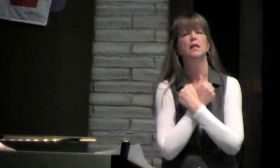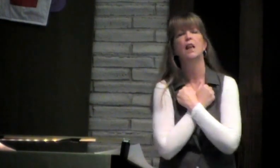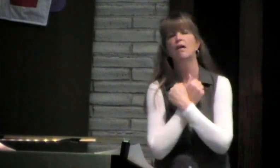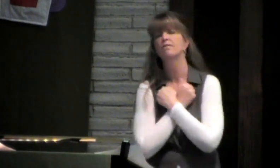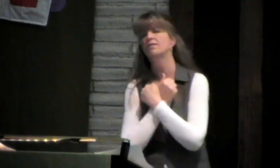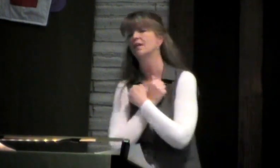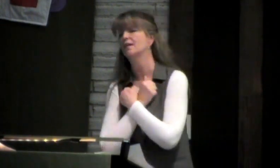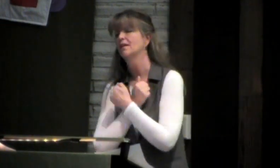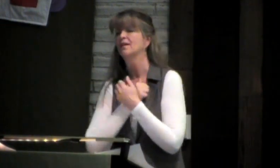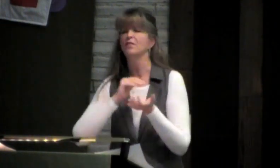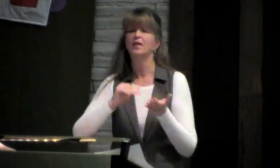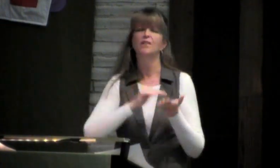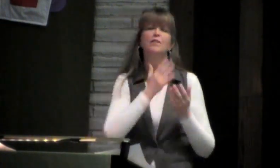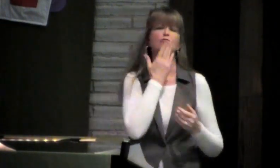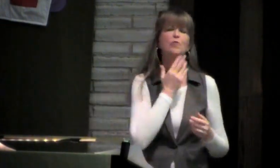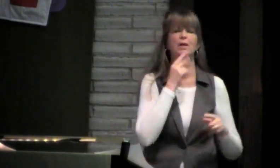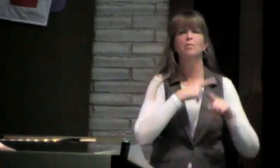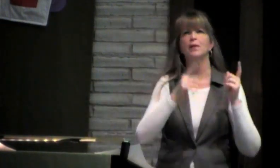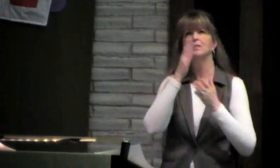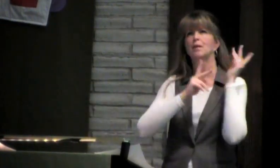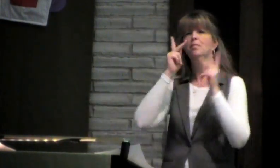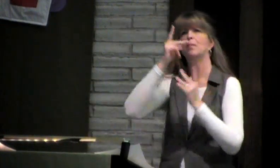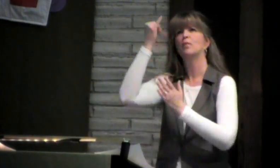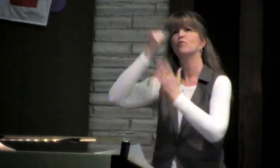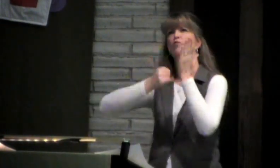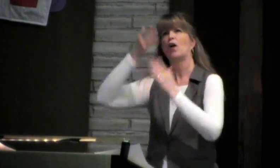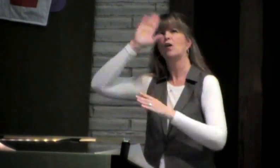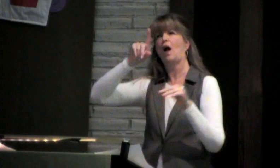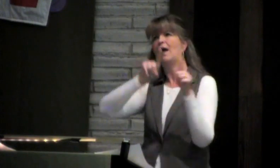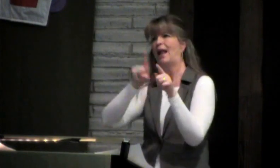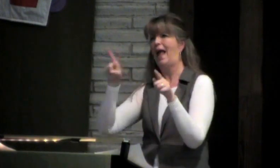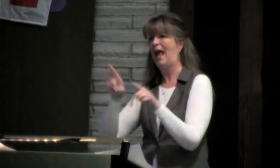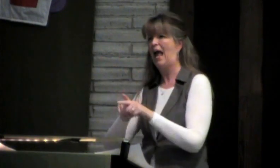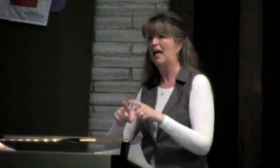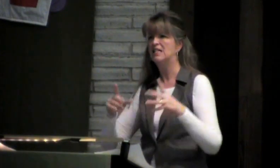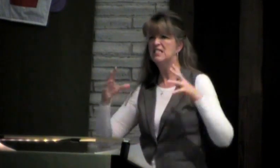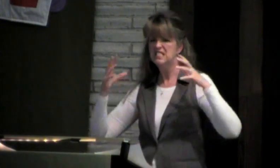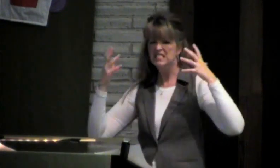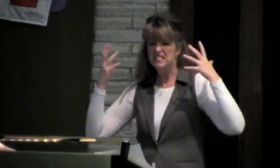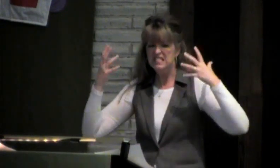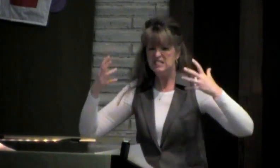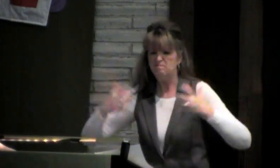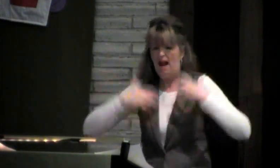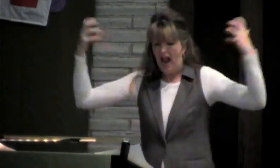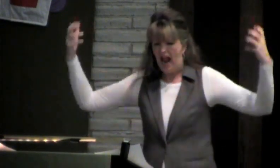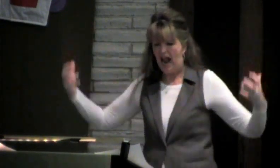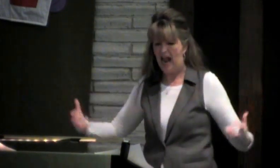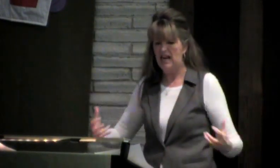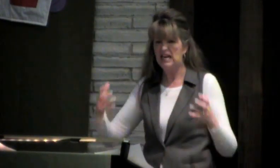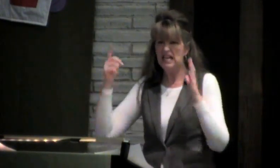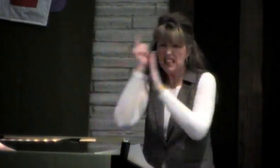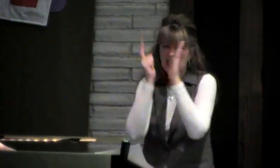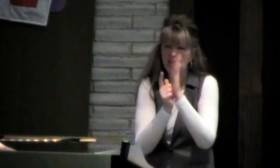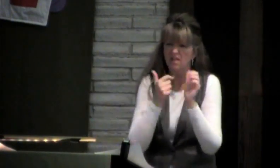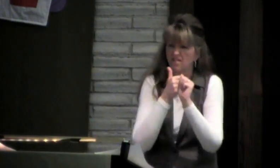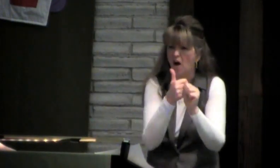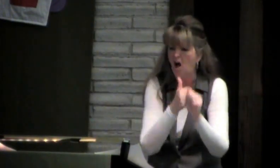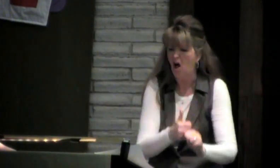Jesus as just a very loving, gentle, forgiving person. And they portray God